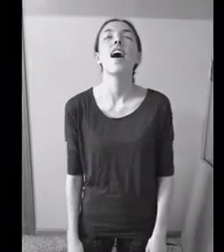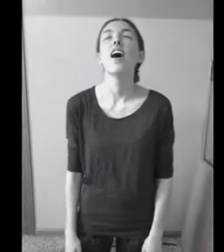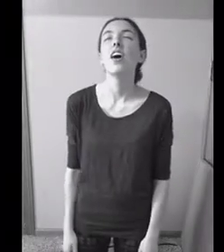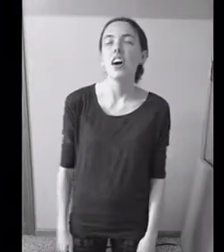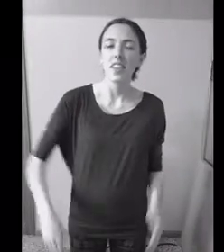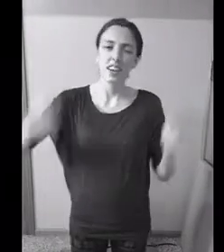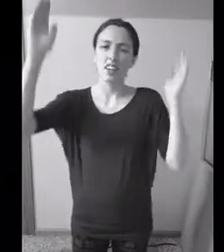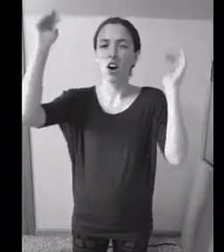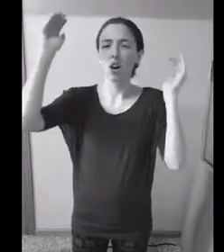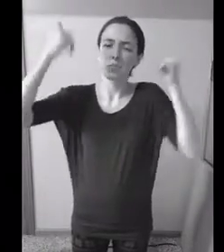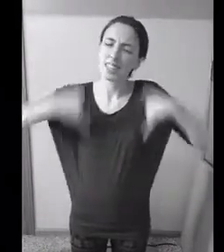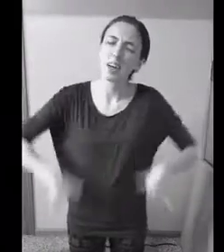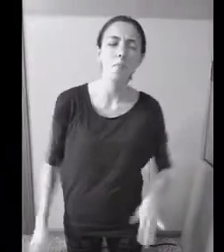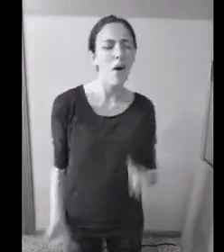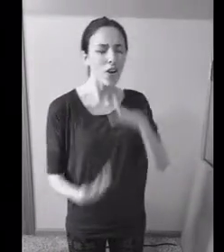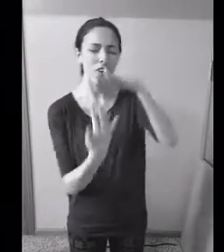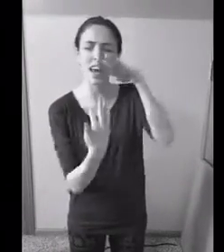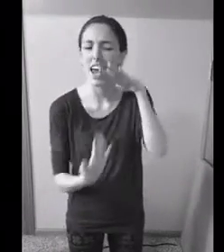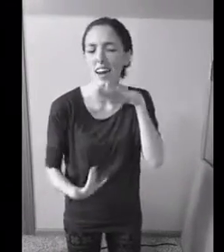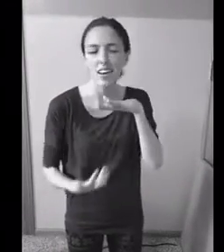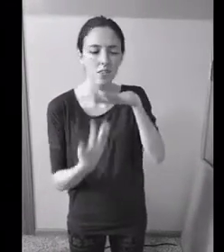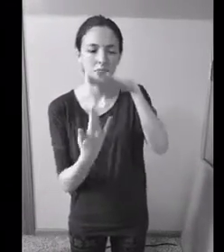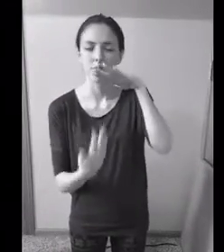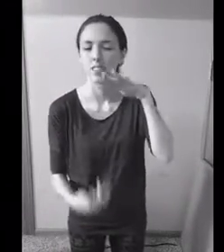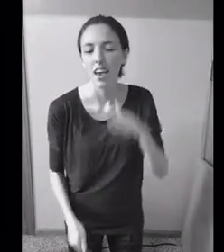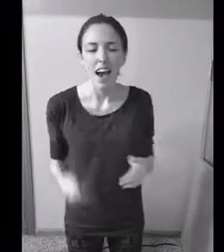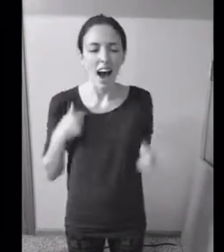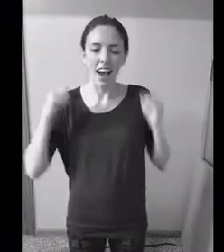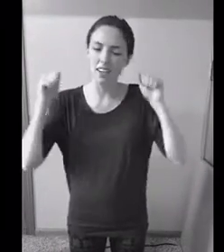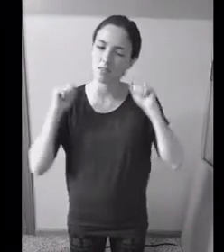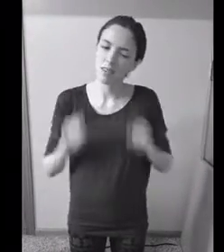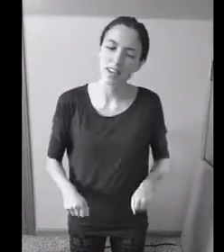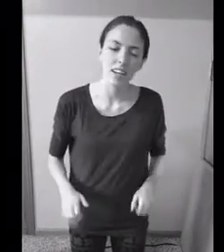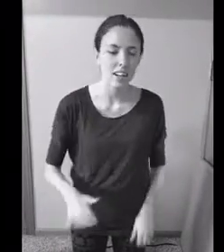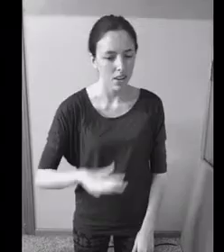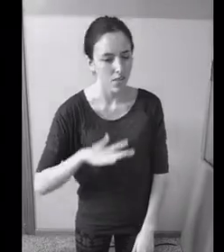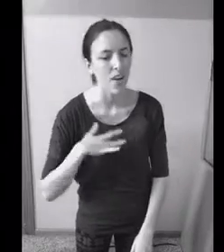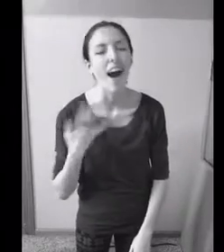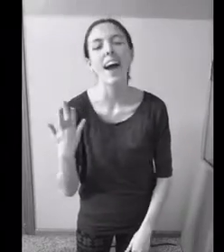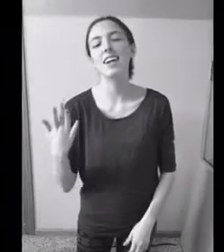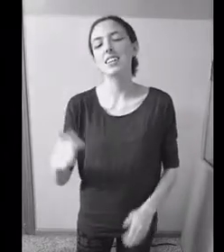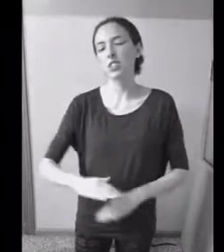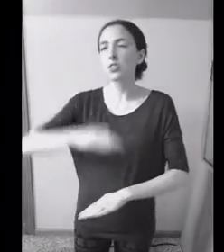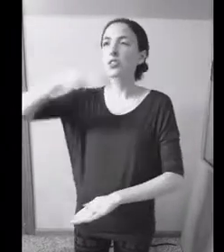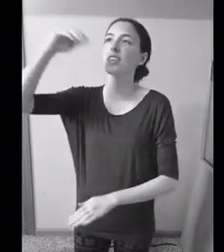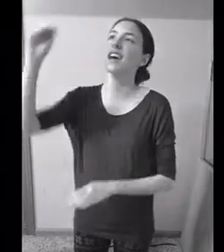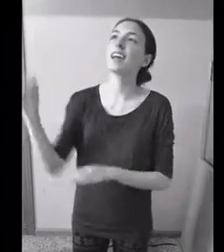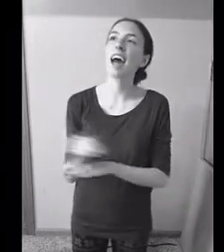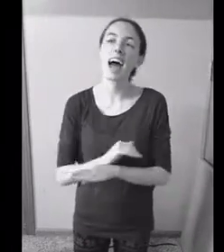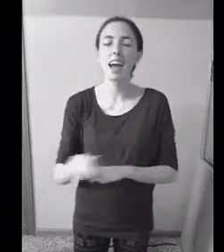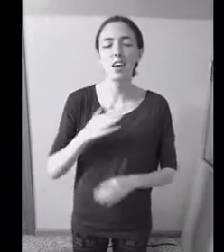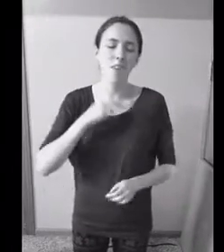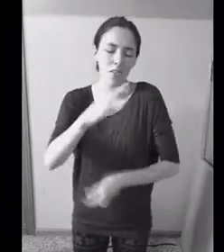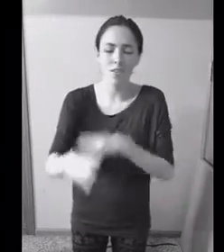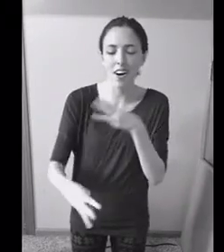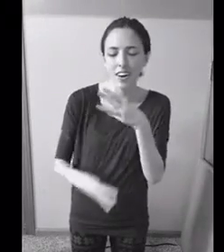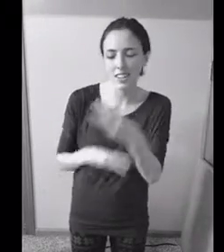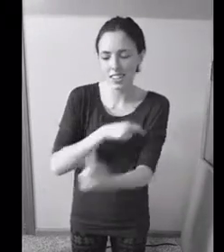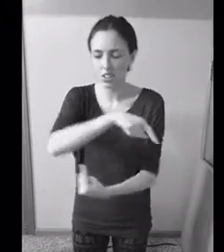There's a hole still burning I can feel it rising through the night And my world still